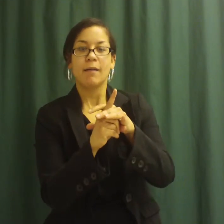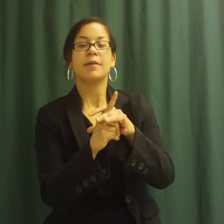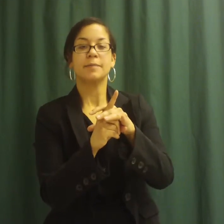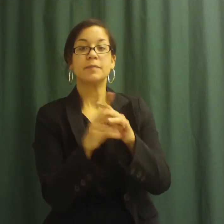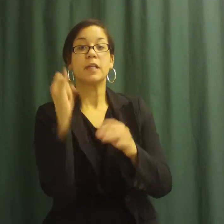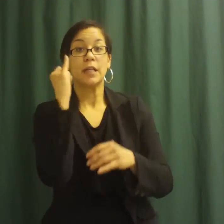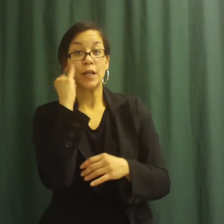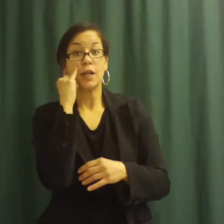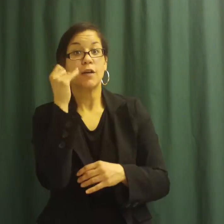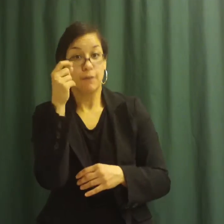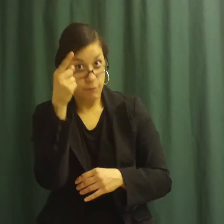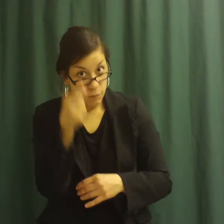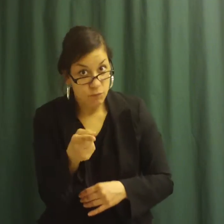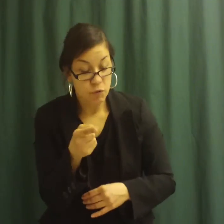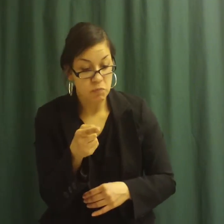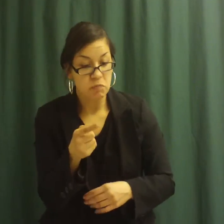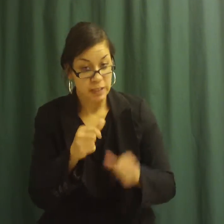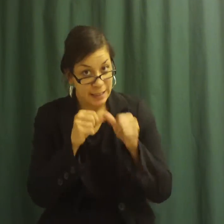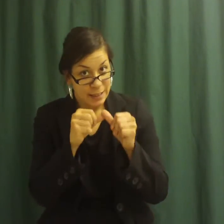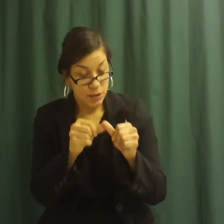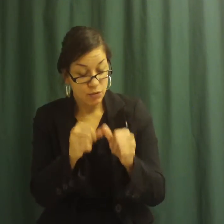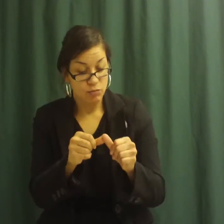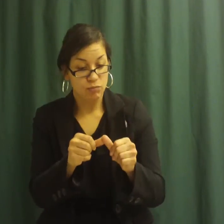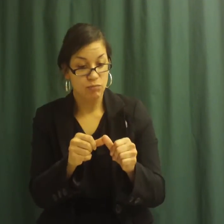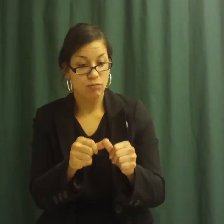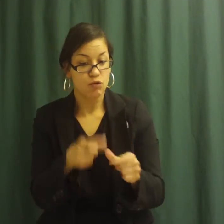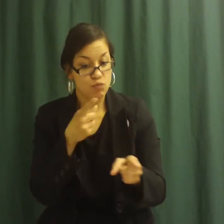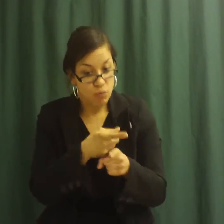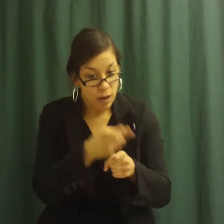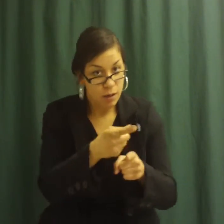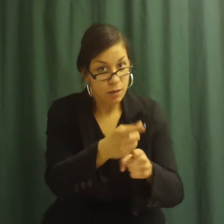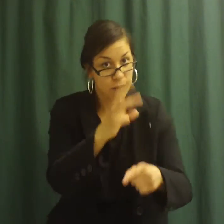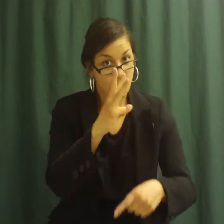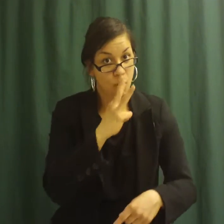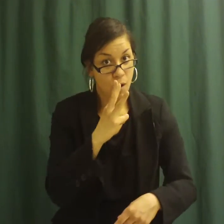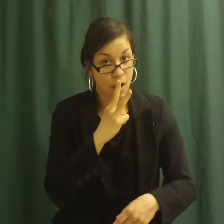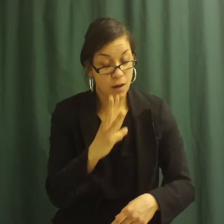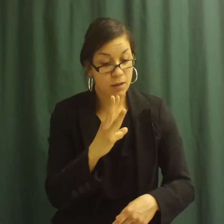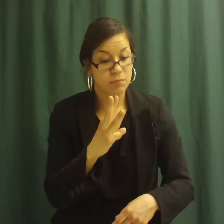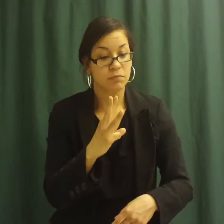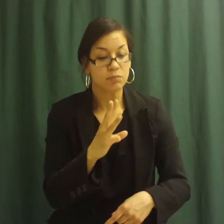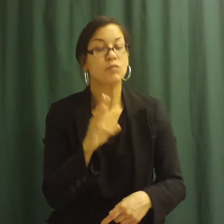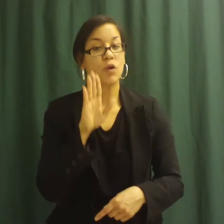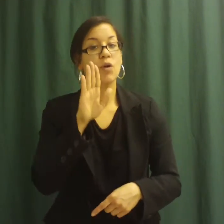You could have a race with a friend to see whose sunflower grows the fastest or tallest.